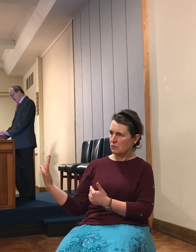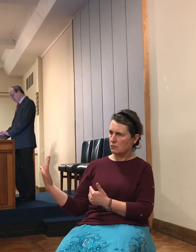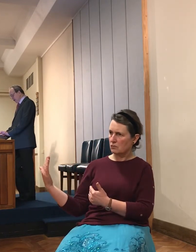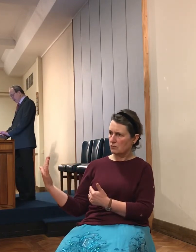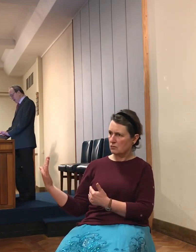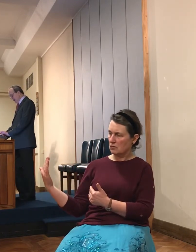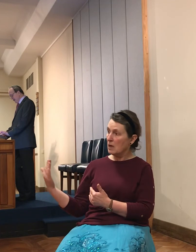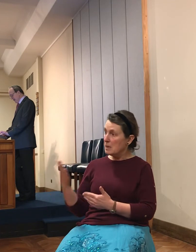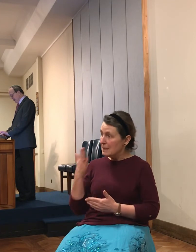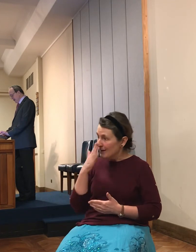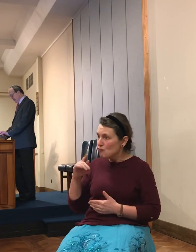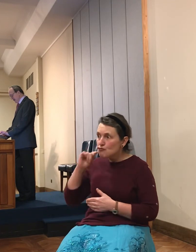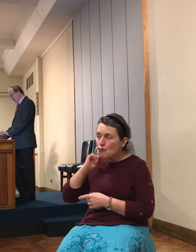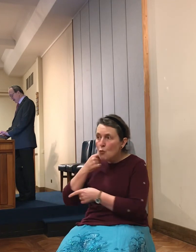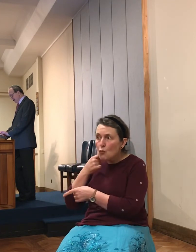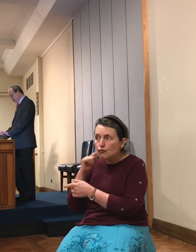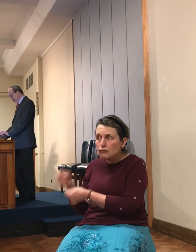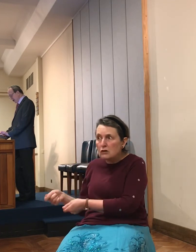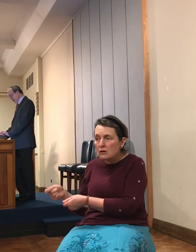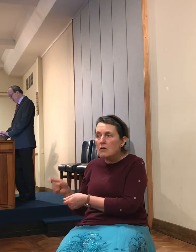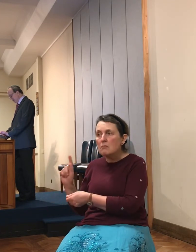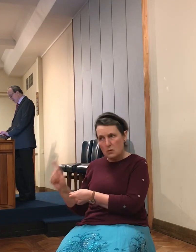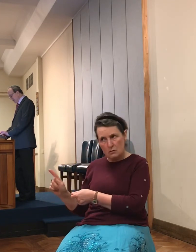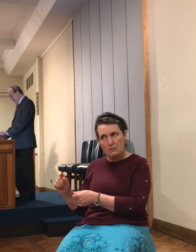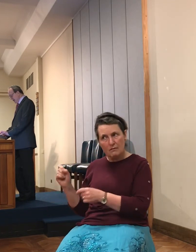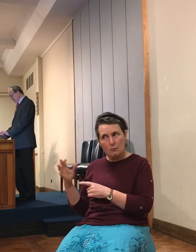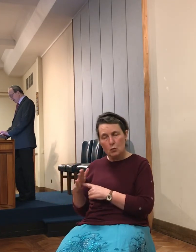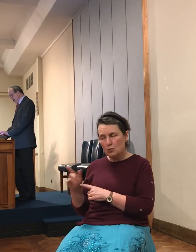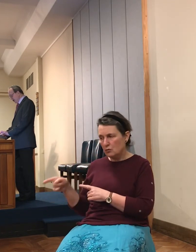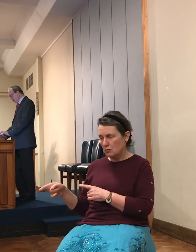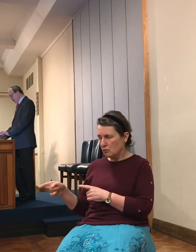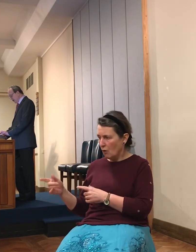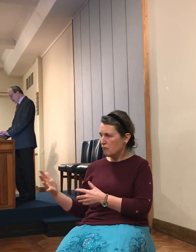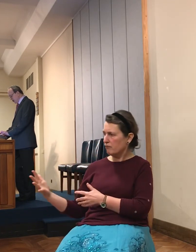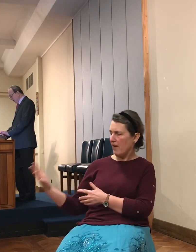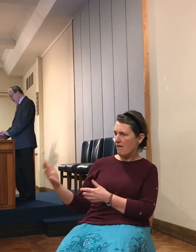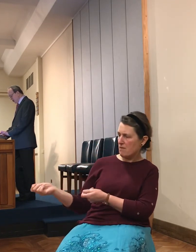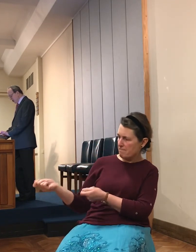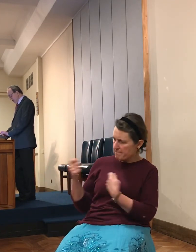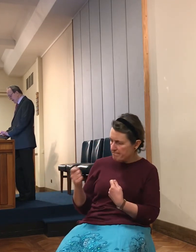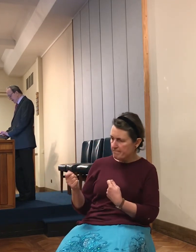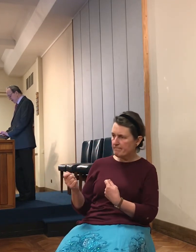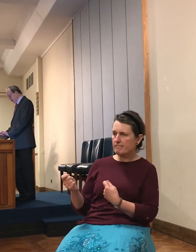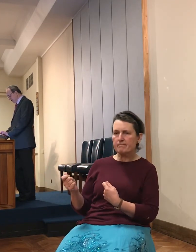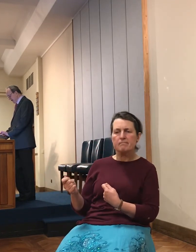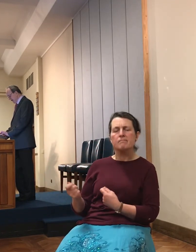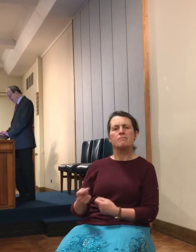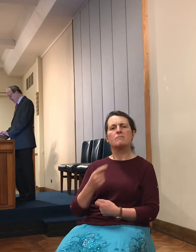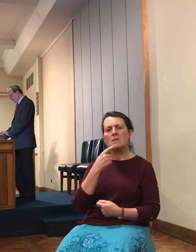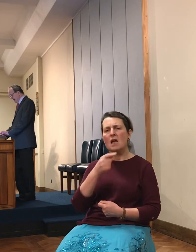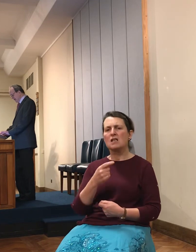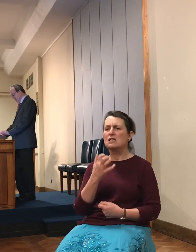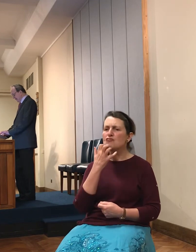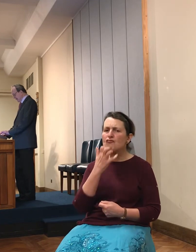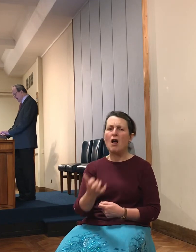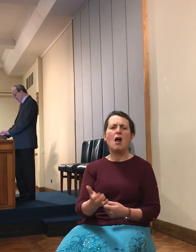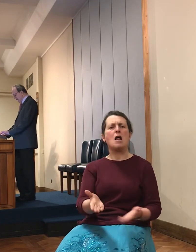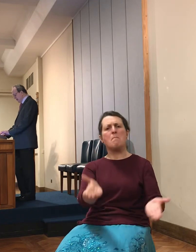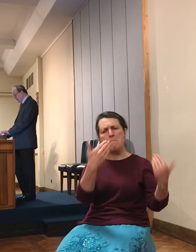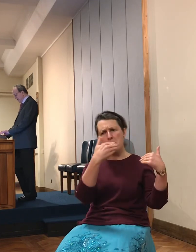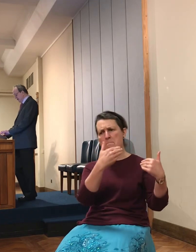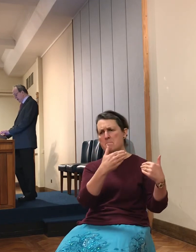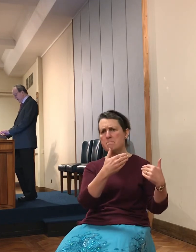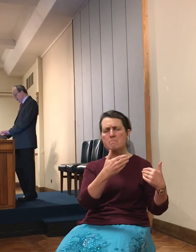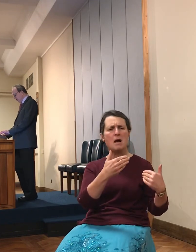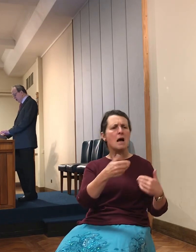When they brought out those kings unto Joshua, that Joshua called for all the men of Israel, and said unto